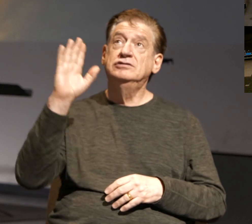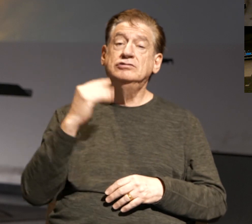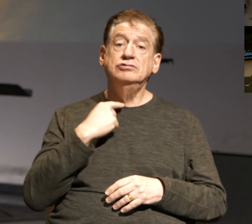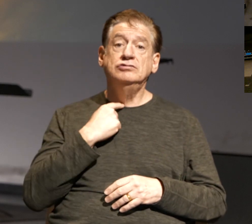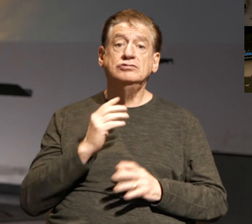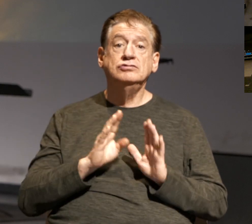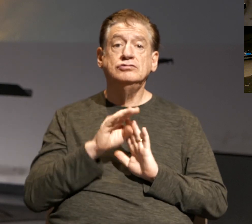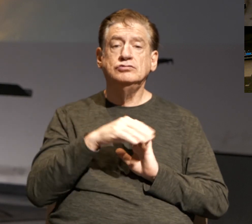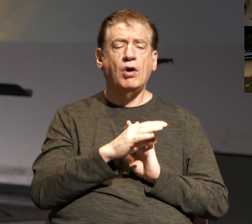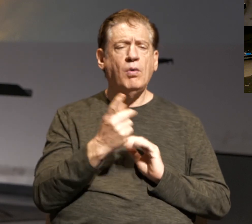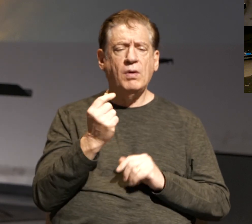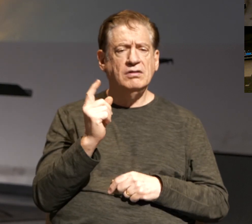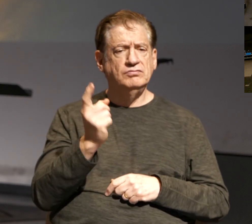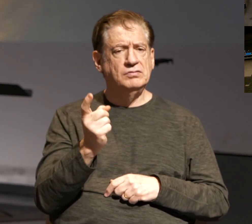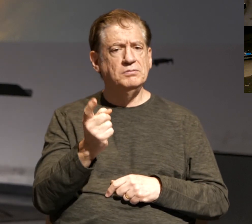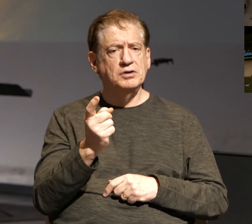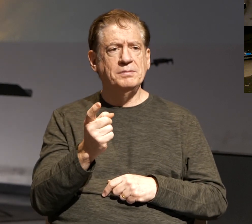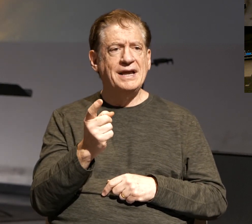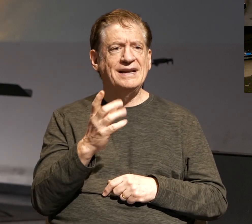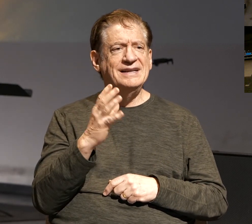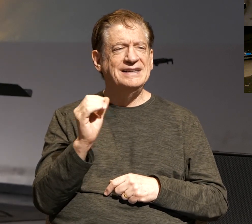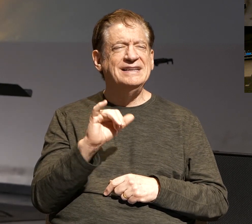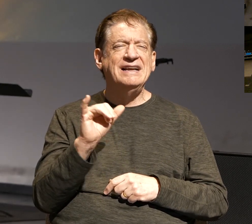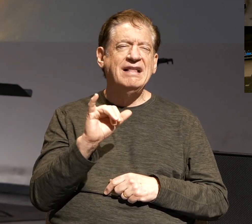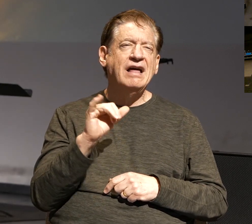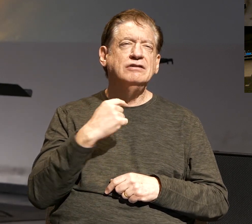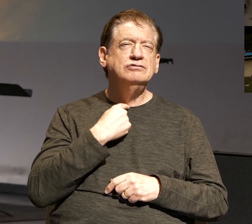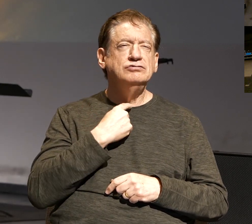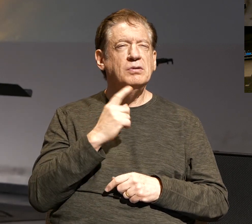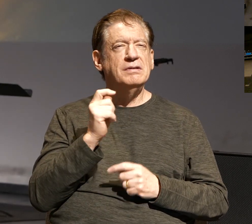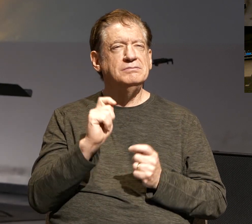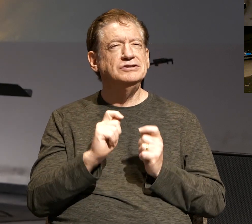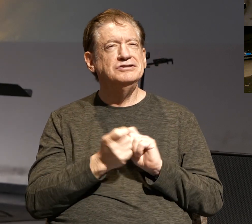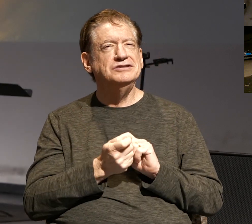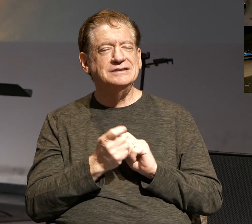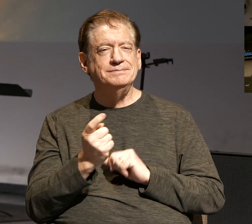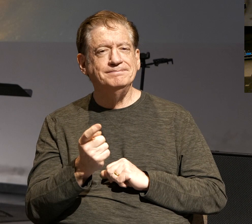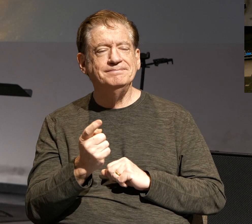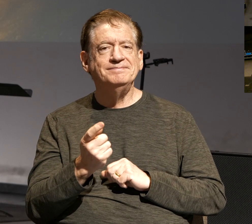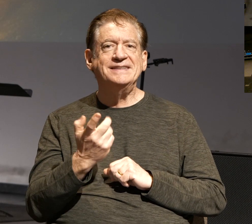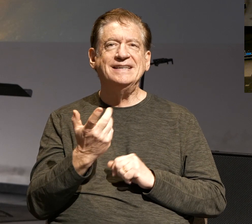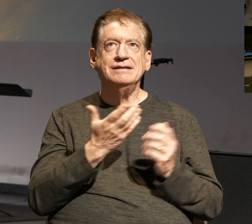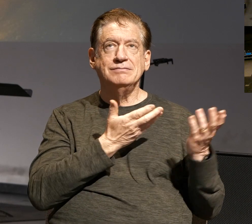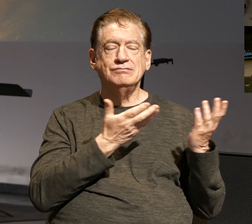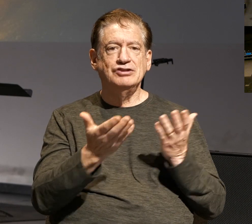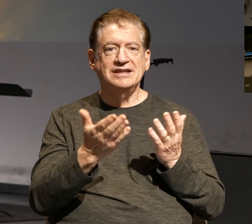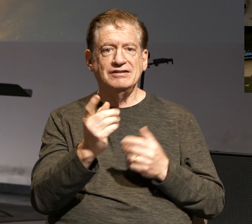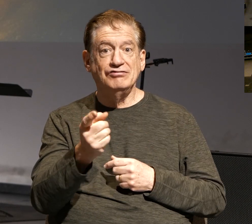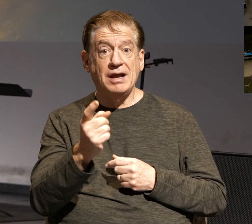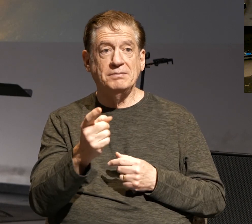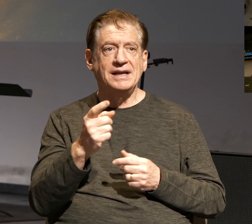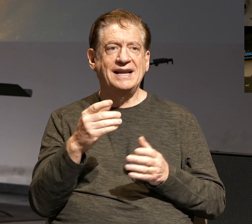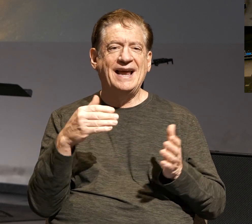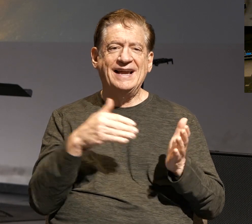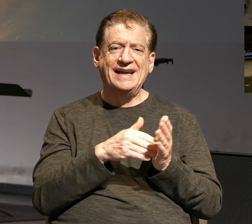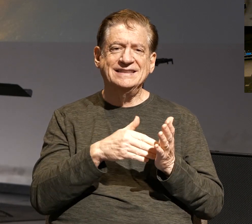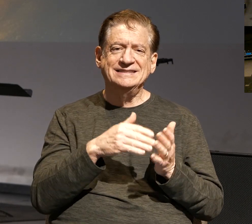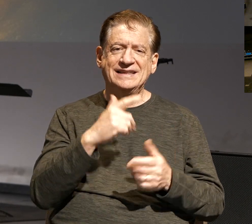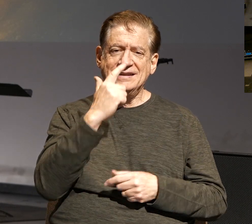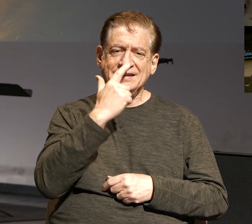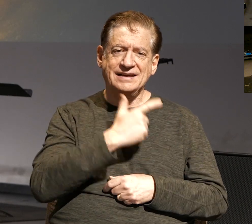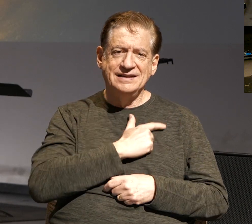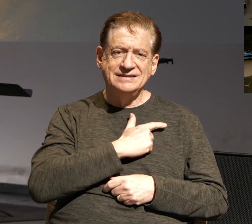that of a reprimand. He kind of turns his tone a little bit, and he brings a reprimand against laziness,